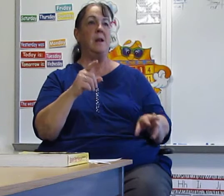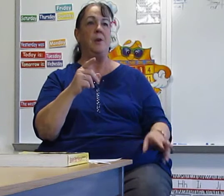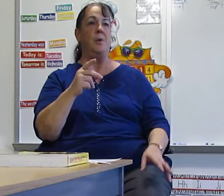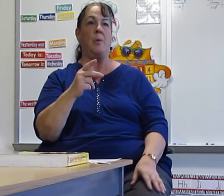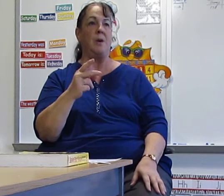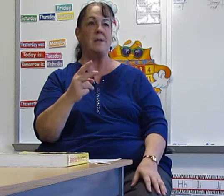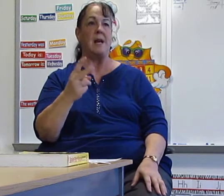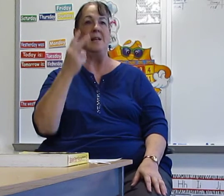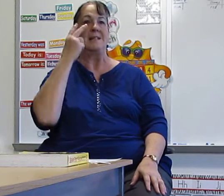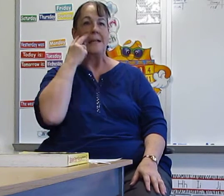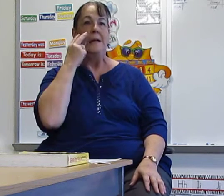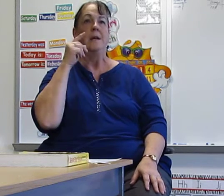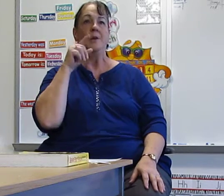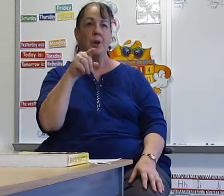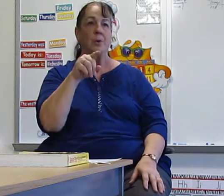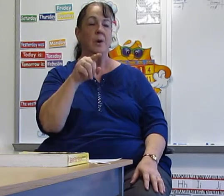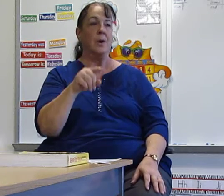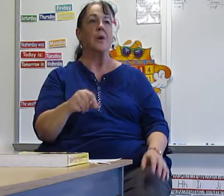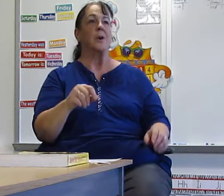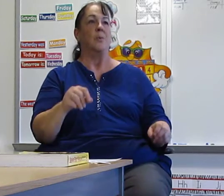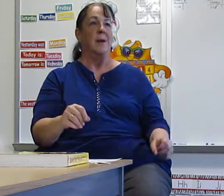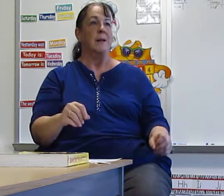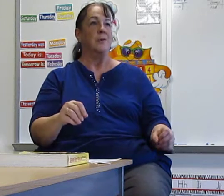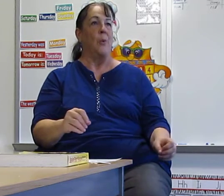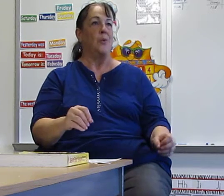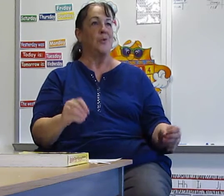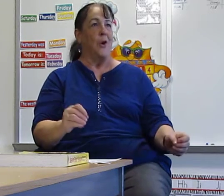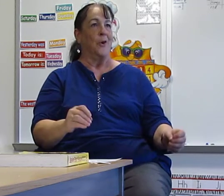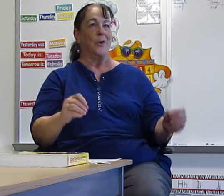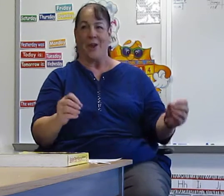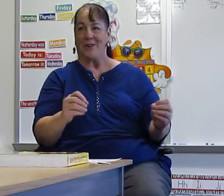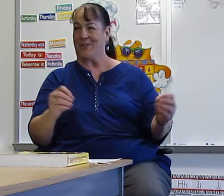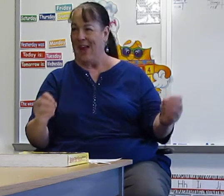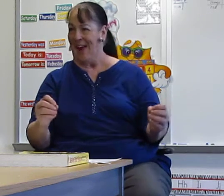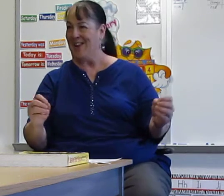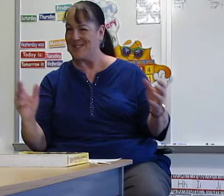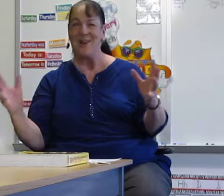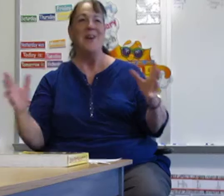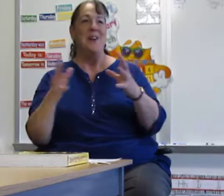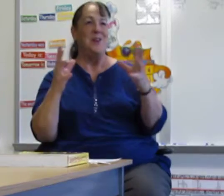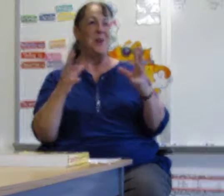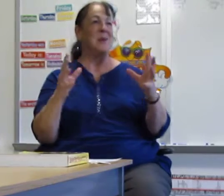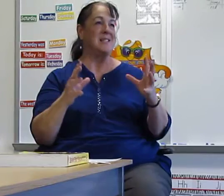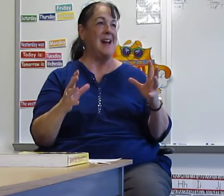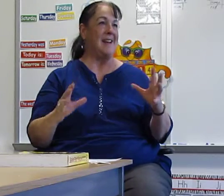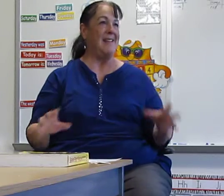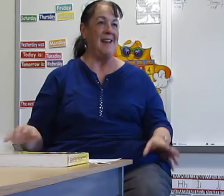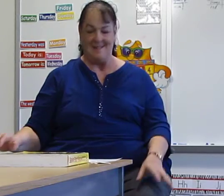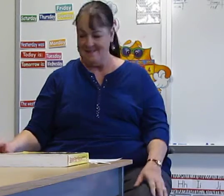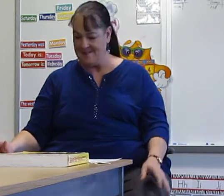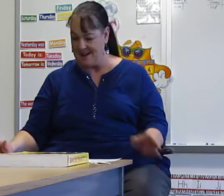You don't want to say, see you because we don't talk like that. So, you don't want to sign like that. Okay?